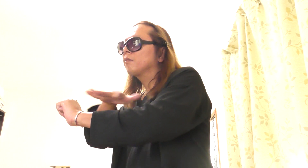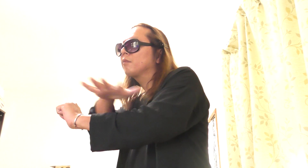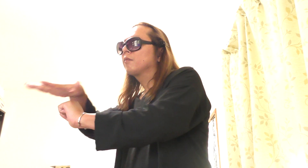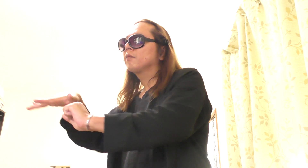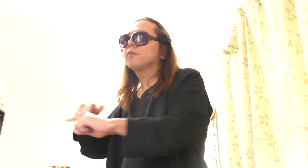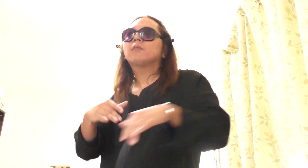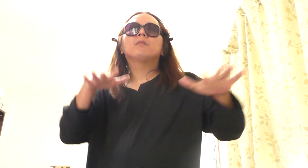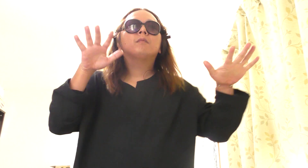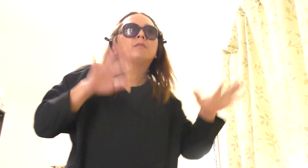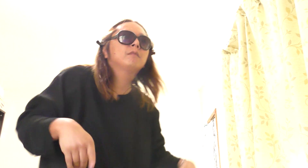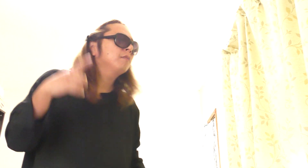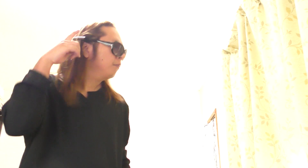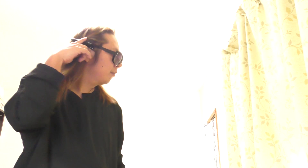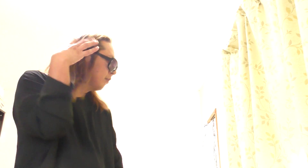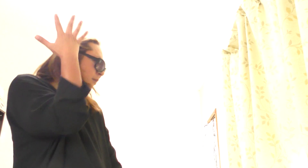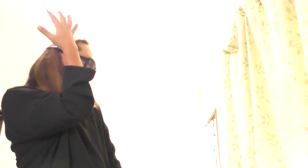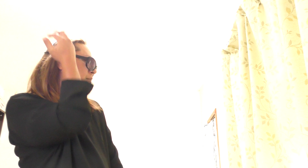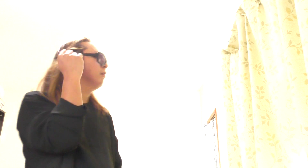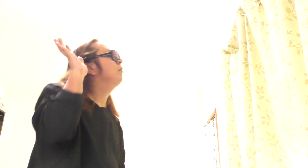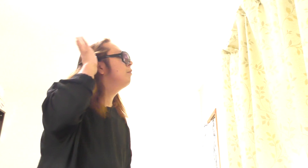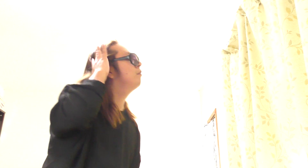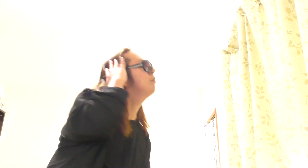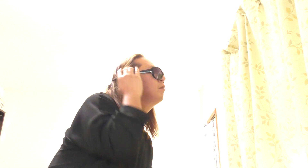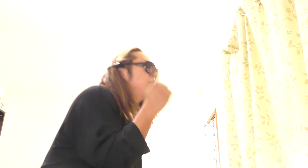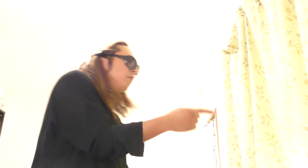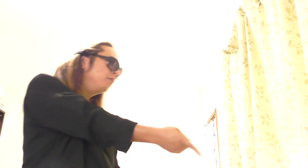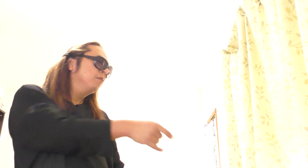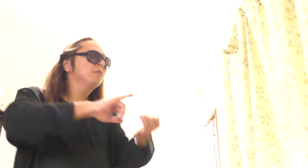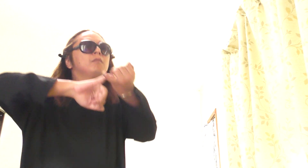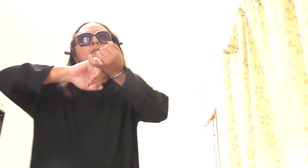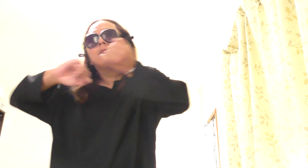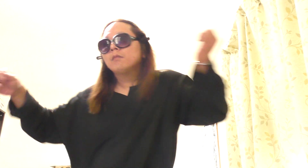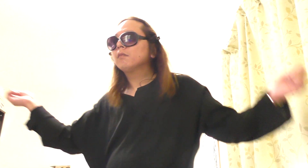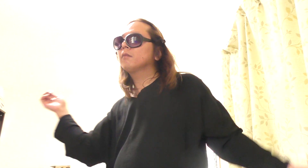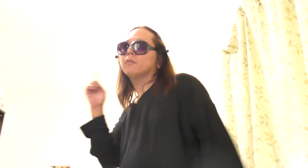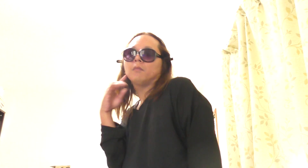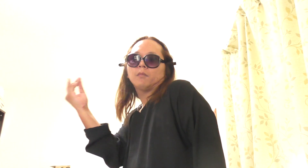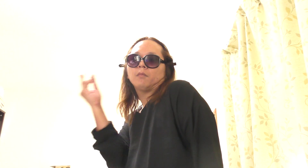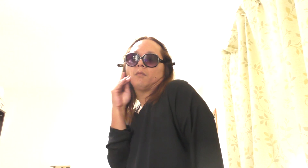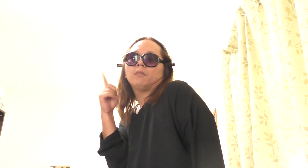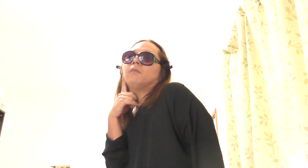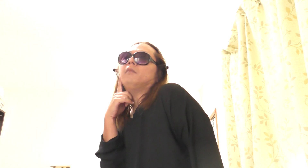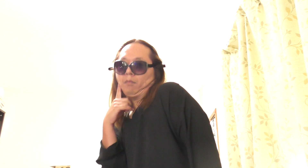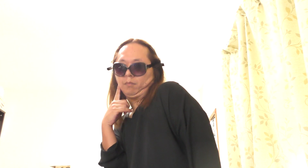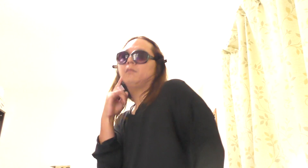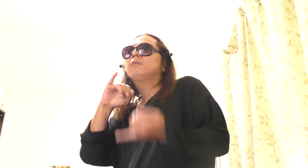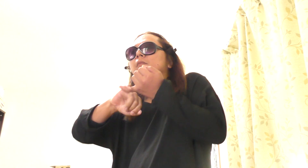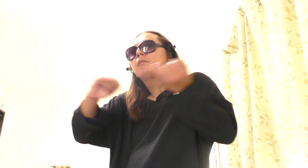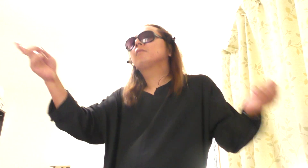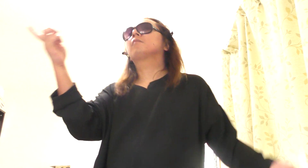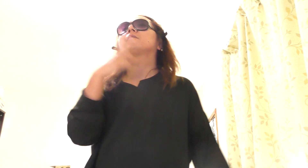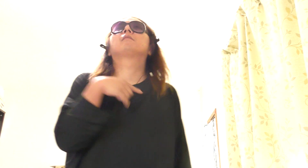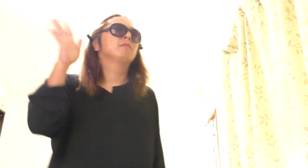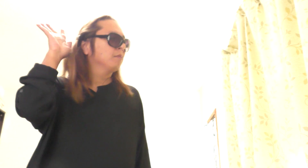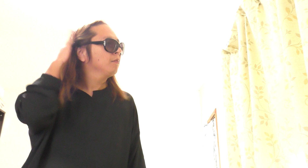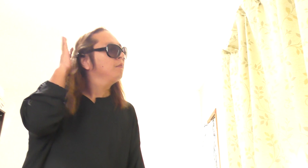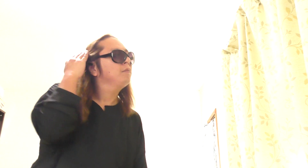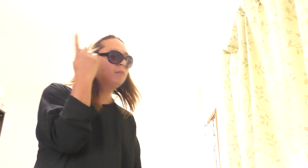I meant it Now I know what a fool I've been But if you kiss me now, I know you're for